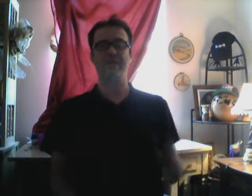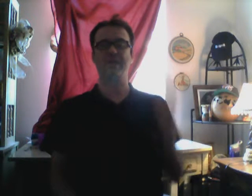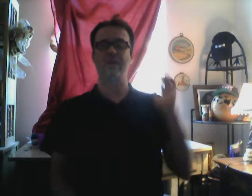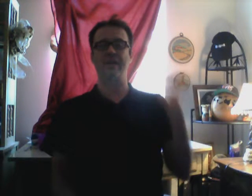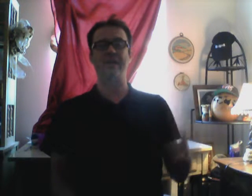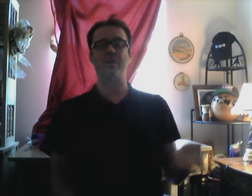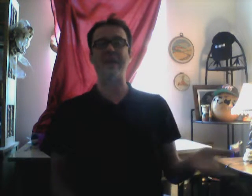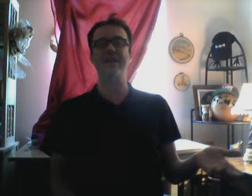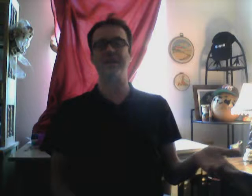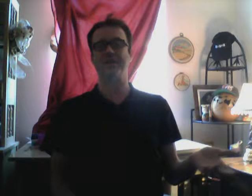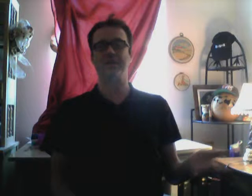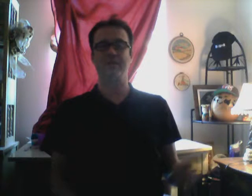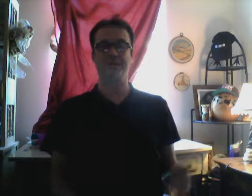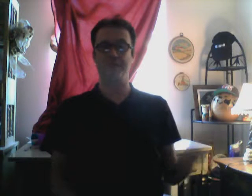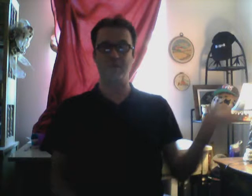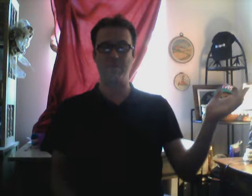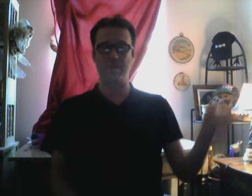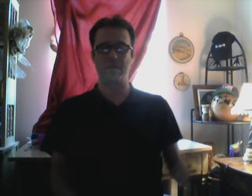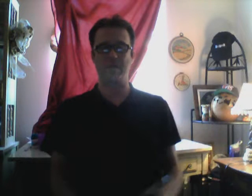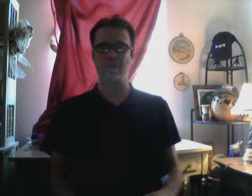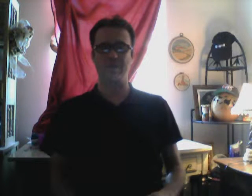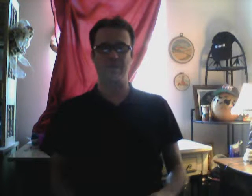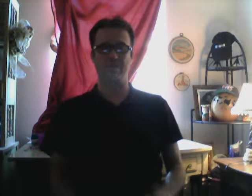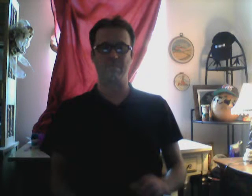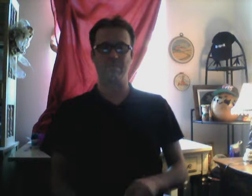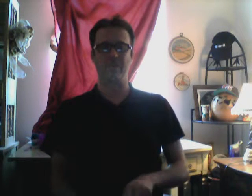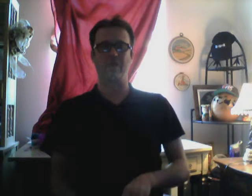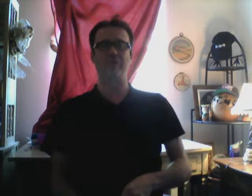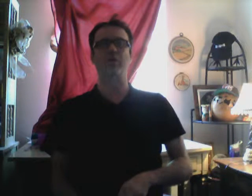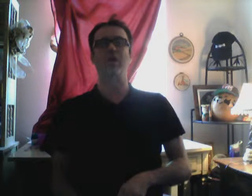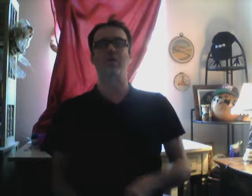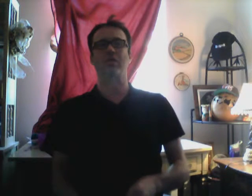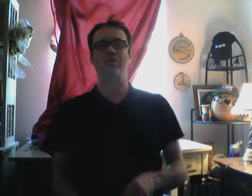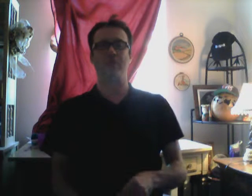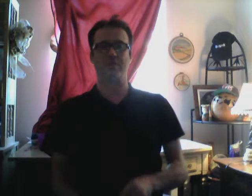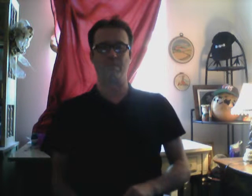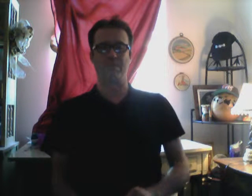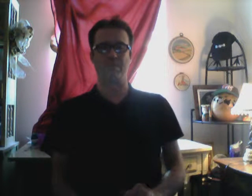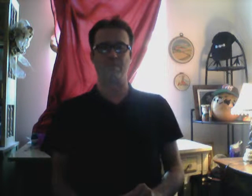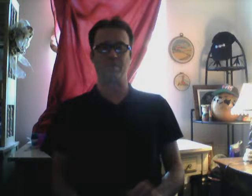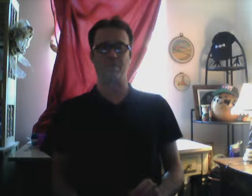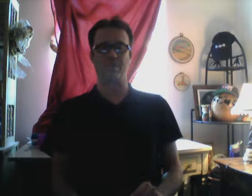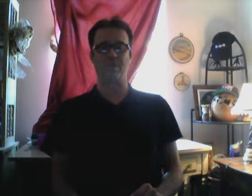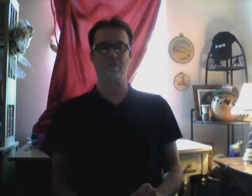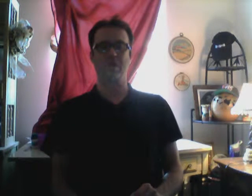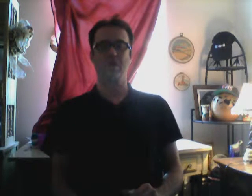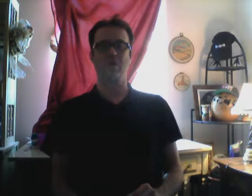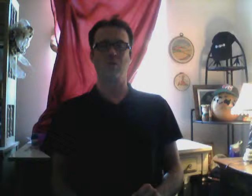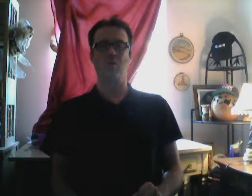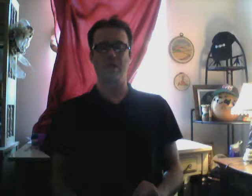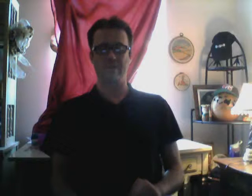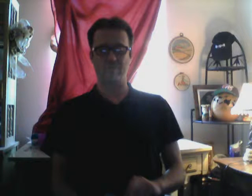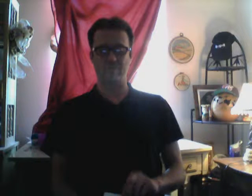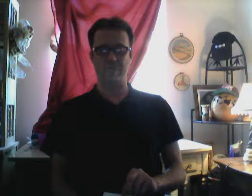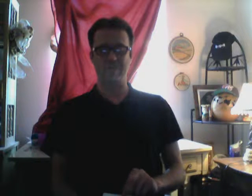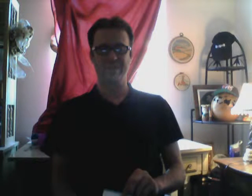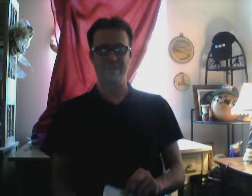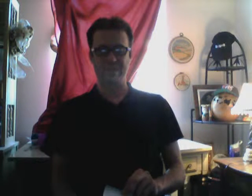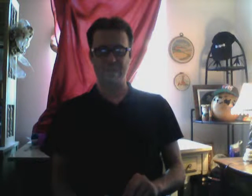it. And they don't pay anything. It's free money. You know. It's like. You know. The child equipment is the Mississippi River. Or whatever. But. In